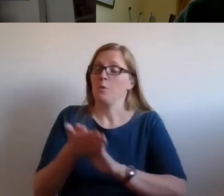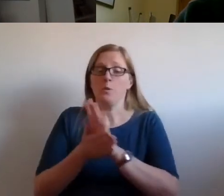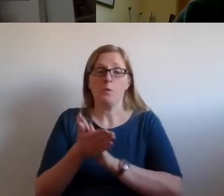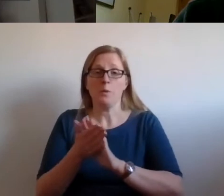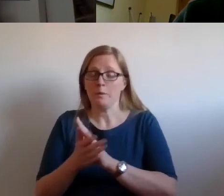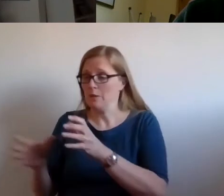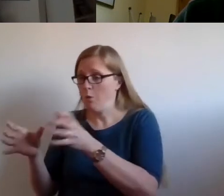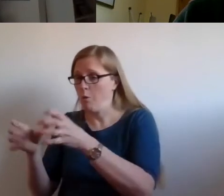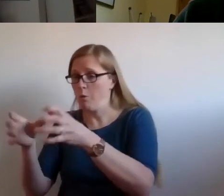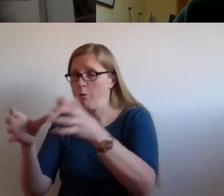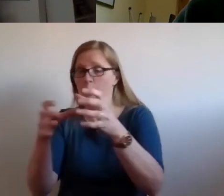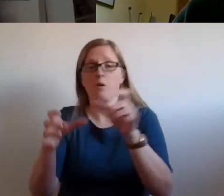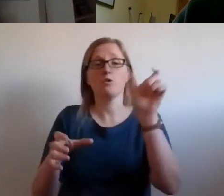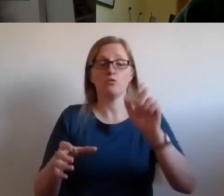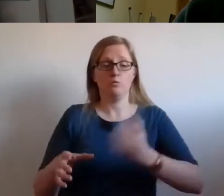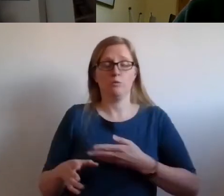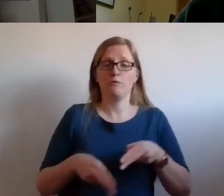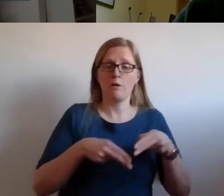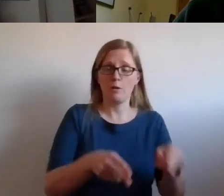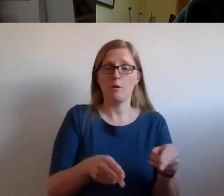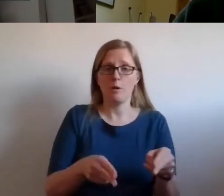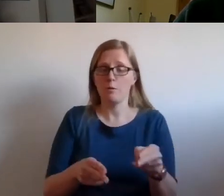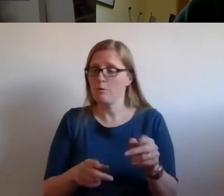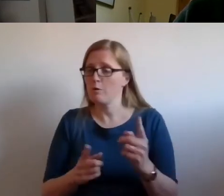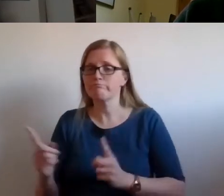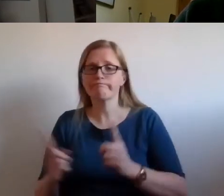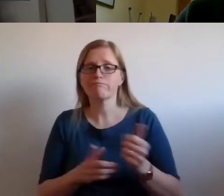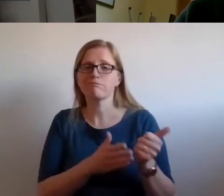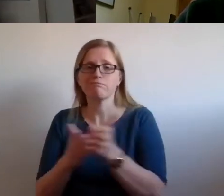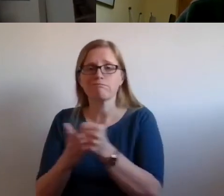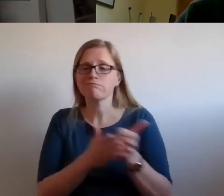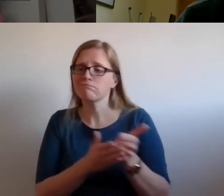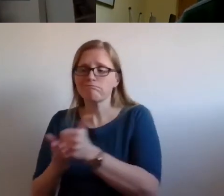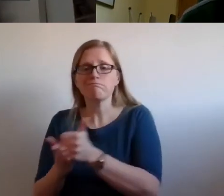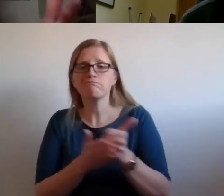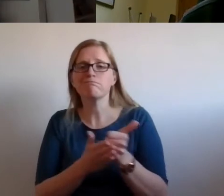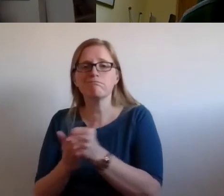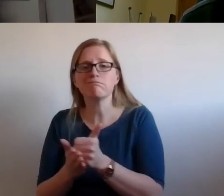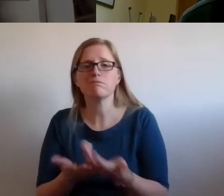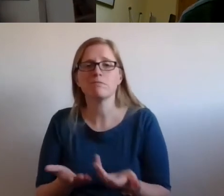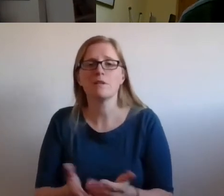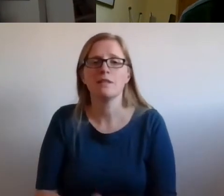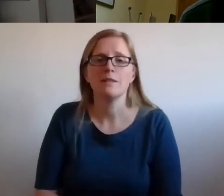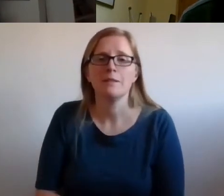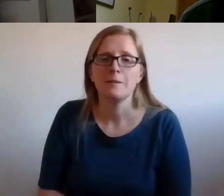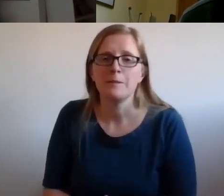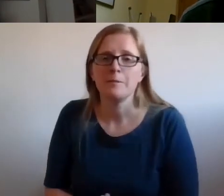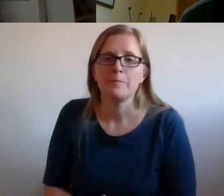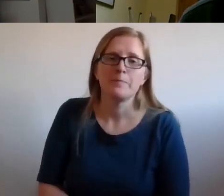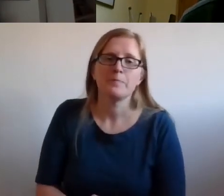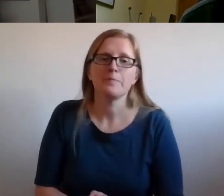including the right to the highest attainable standard of physical and mental health is one of the fruits of that.